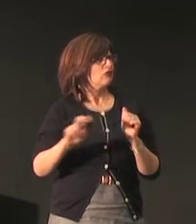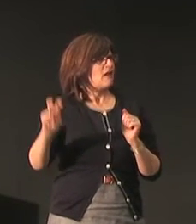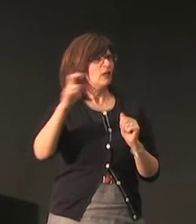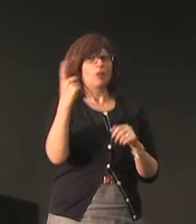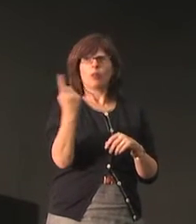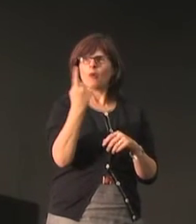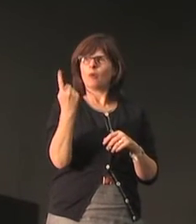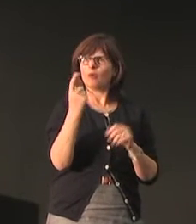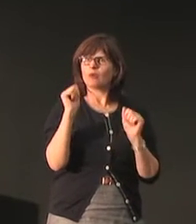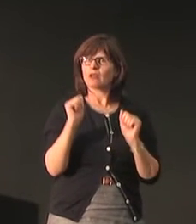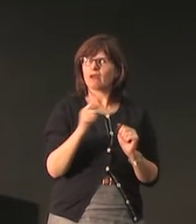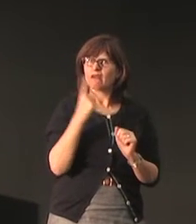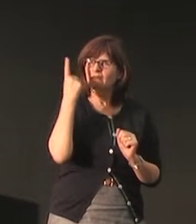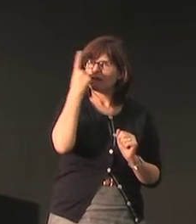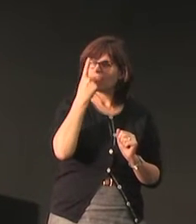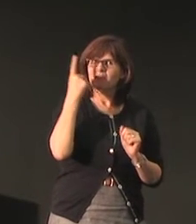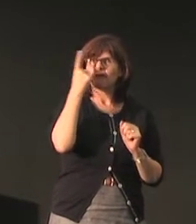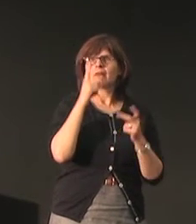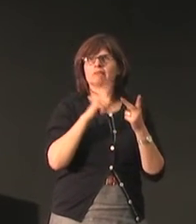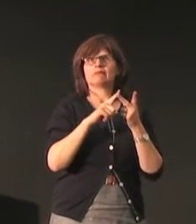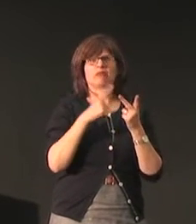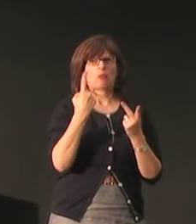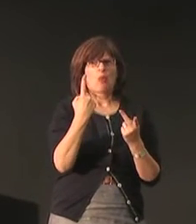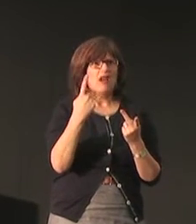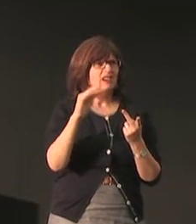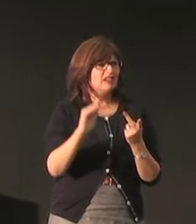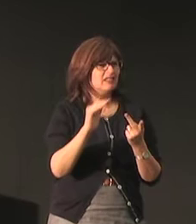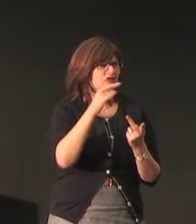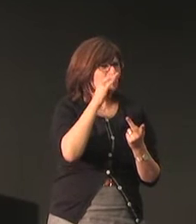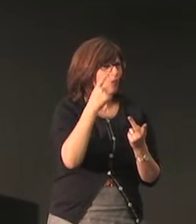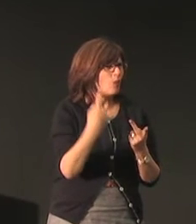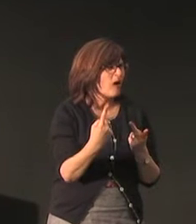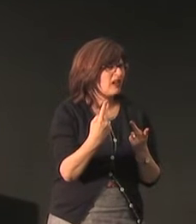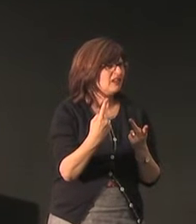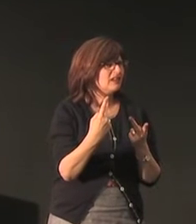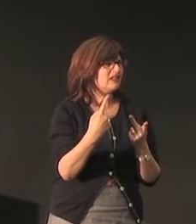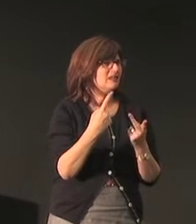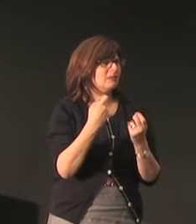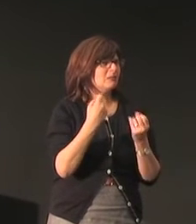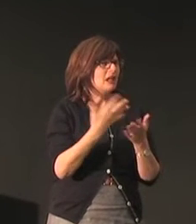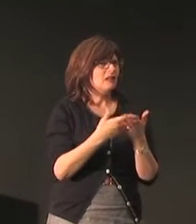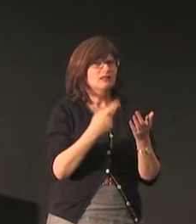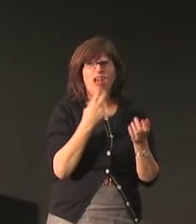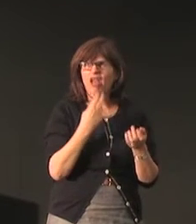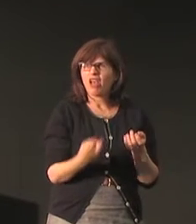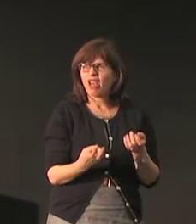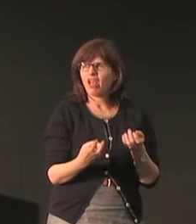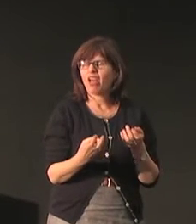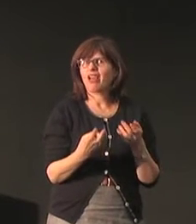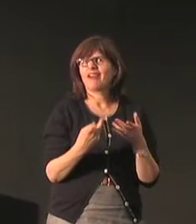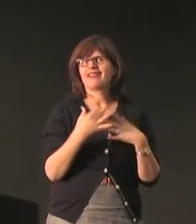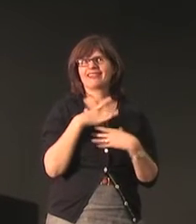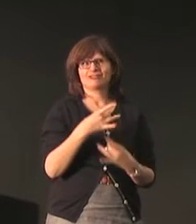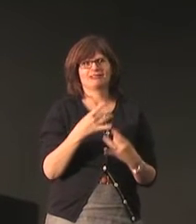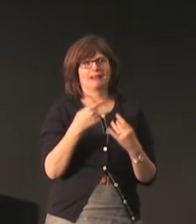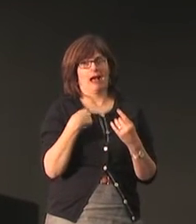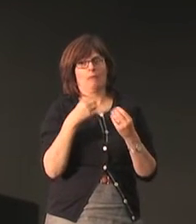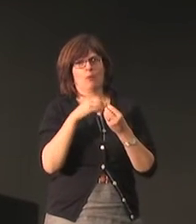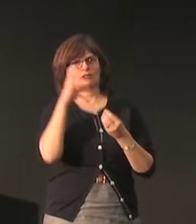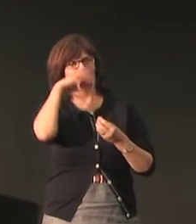you know they can't travel alone so they were quite there was they were surprised at me as